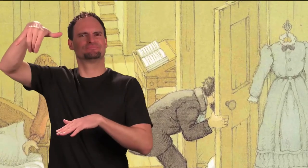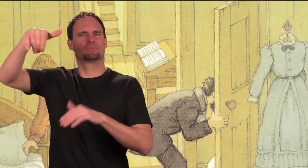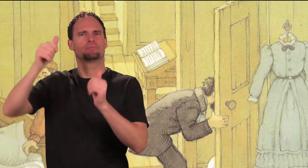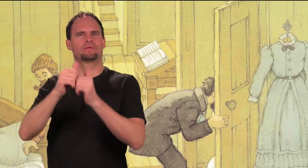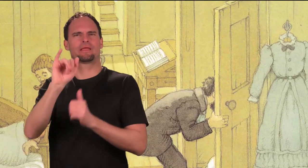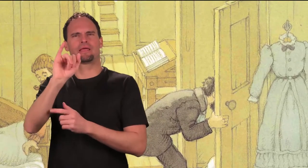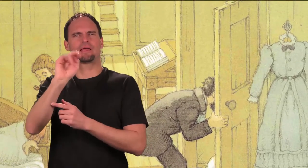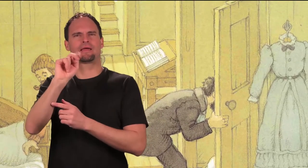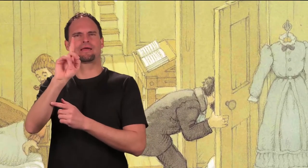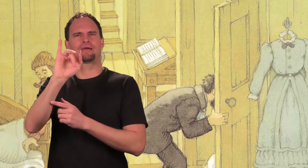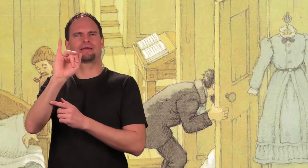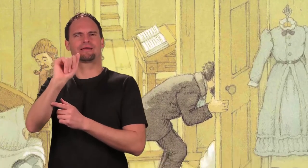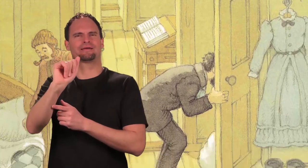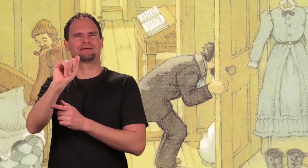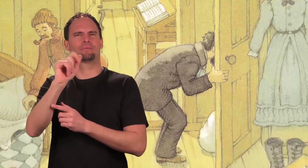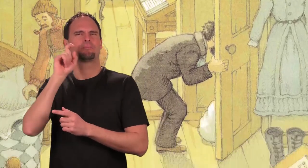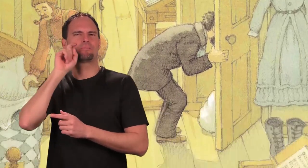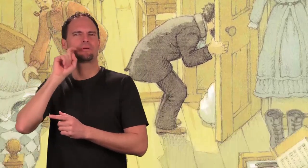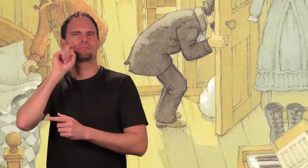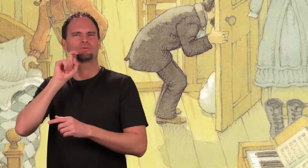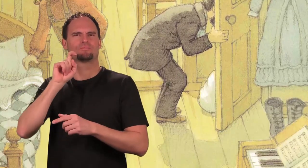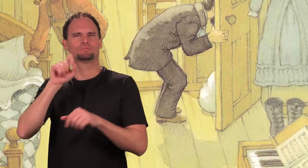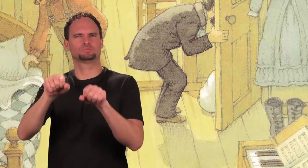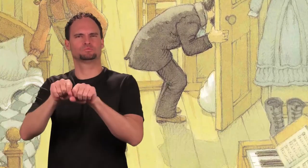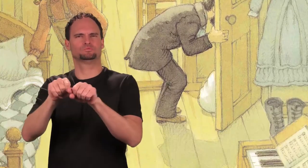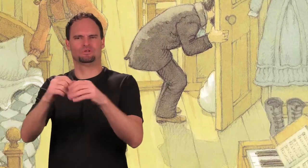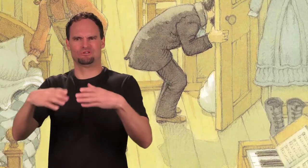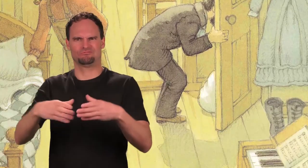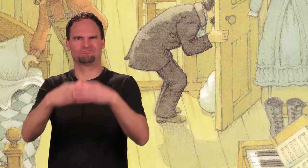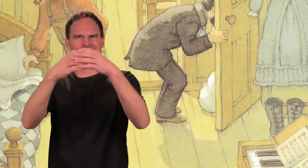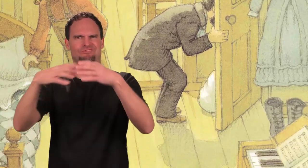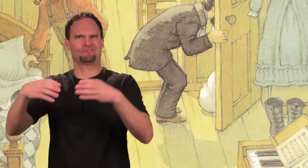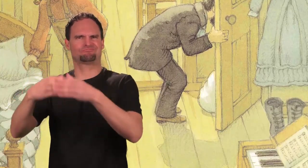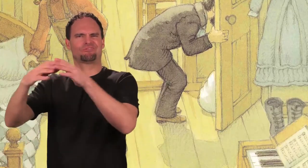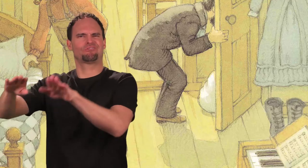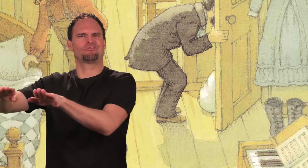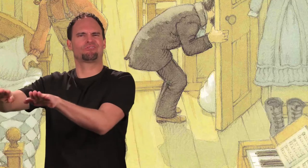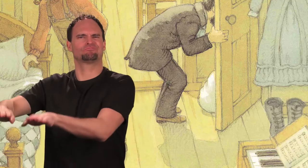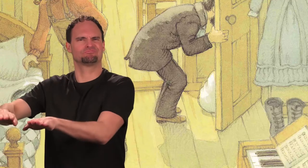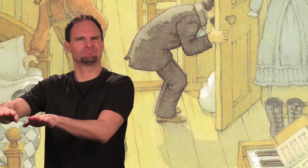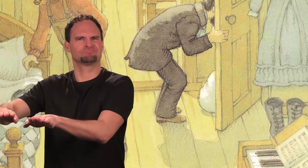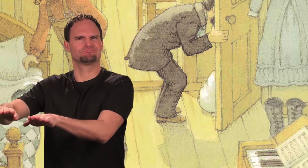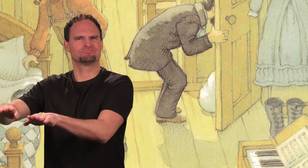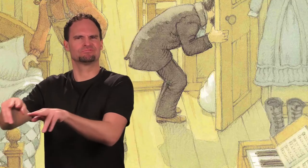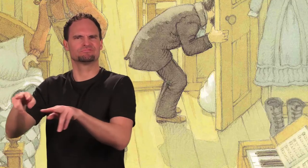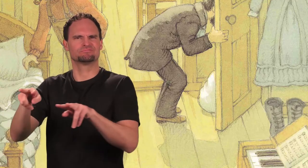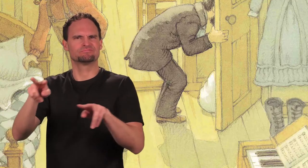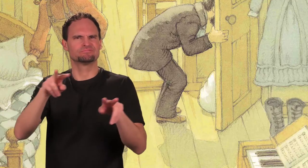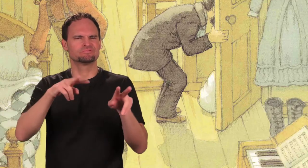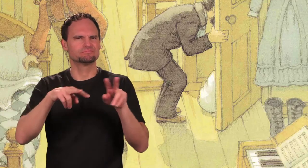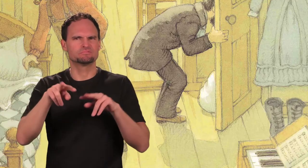An old dress hung near the bed, some Indian rubber overshoes standing under it.